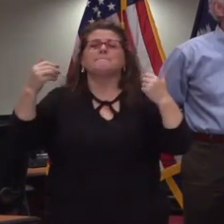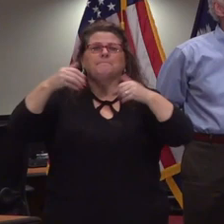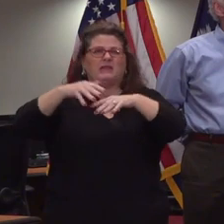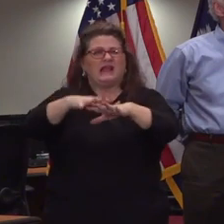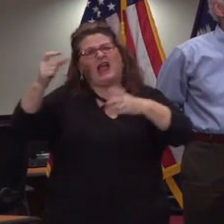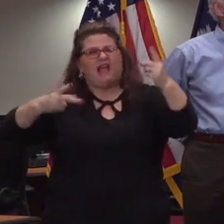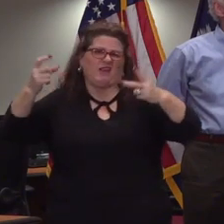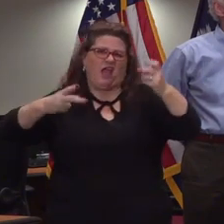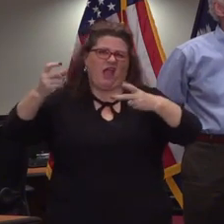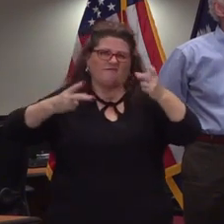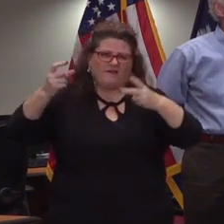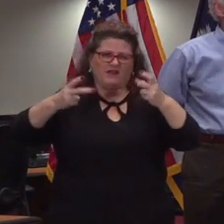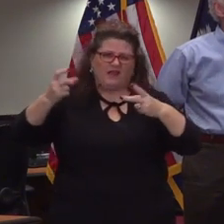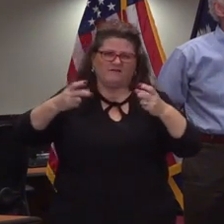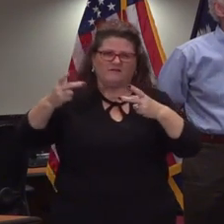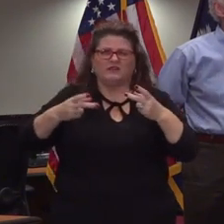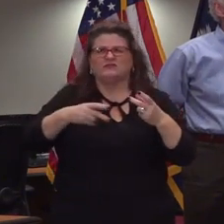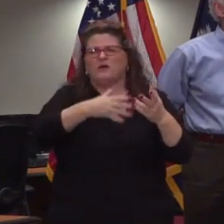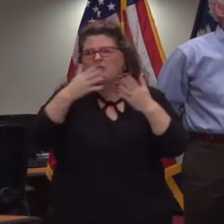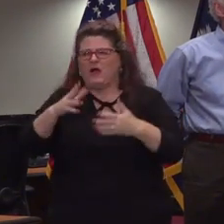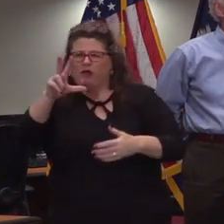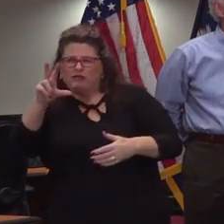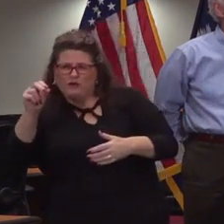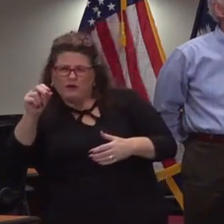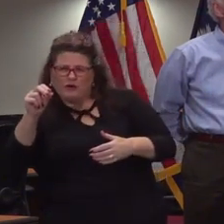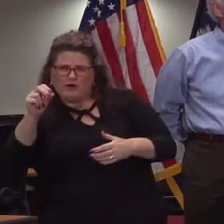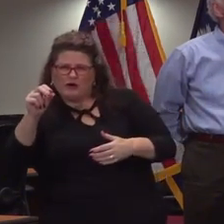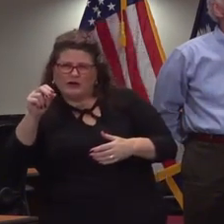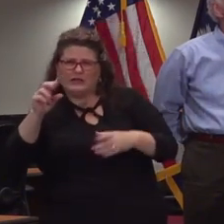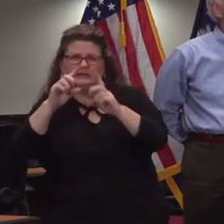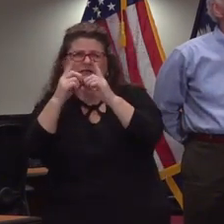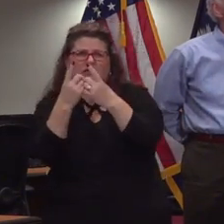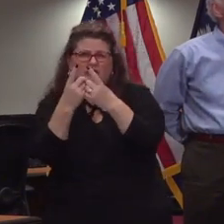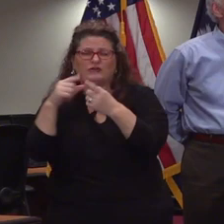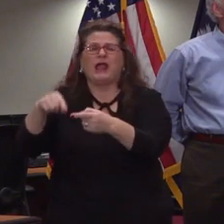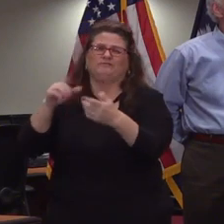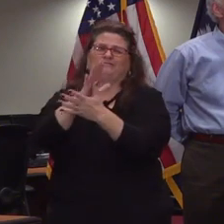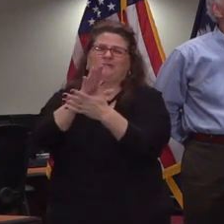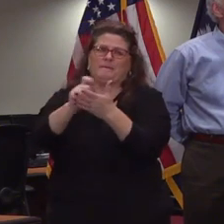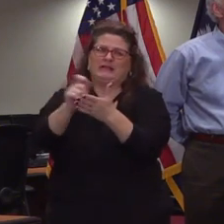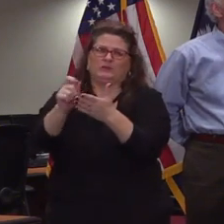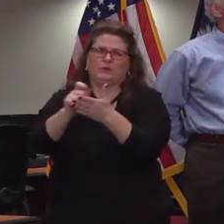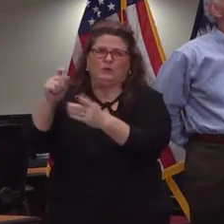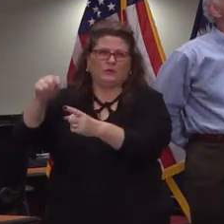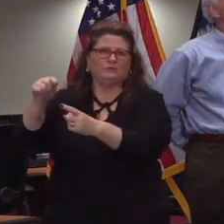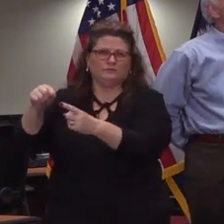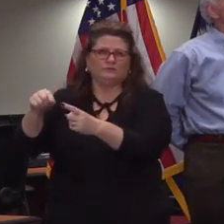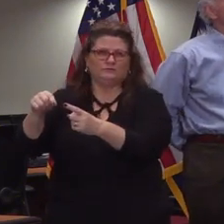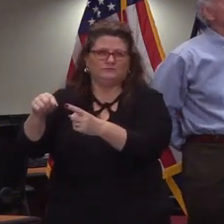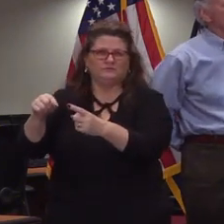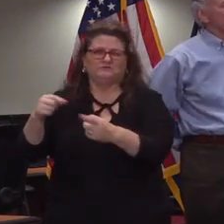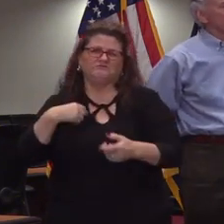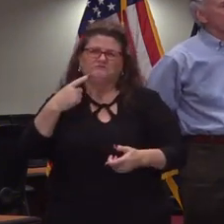so that leaves 20 20 40 about 30 districts then who had to rely on pencil and paper so somewhere